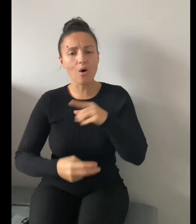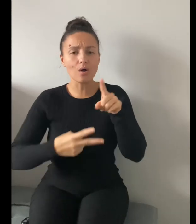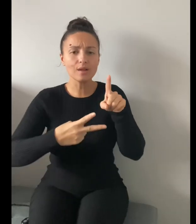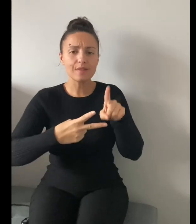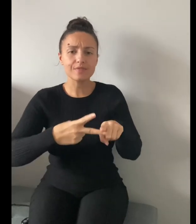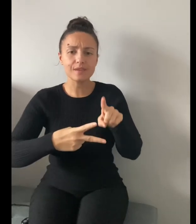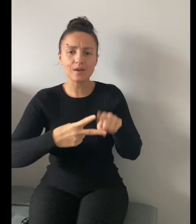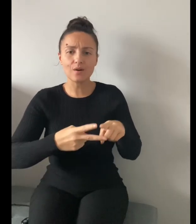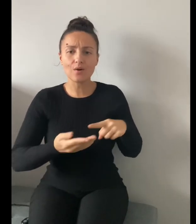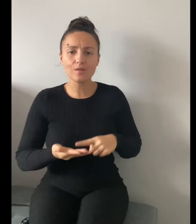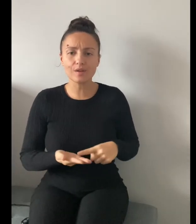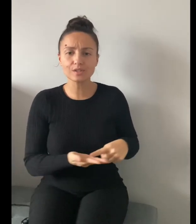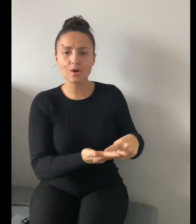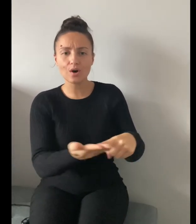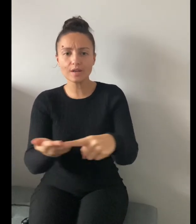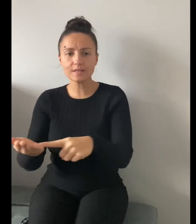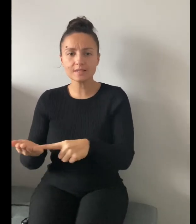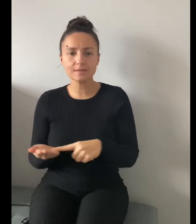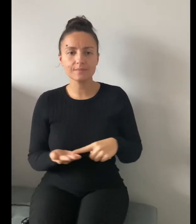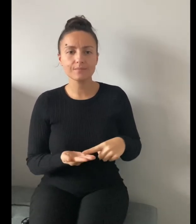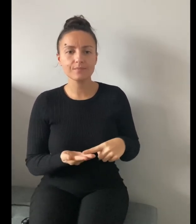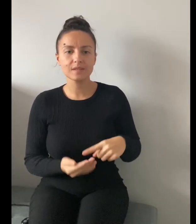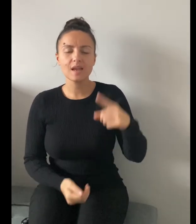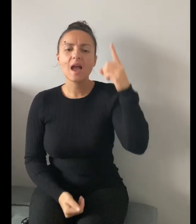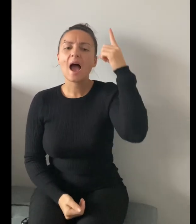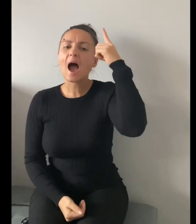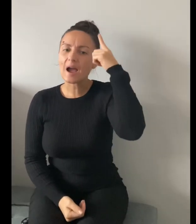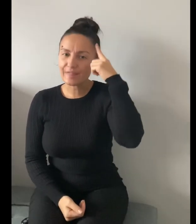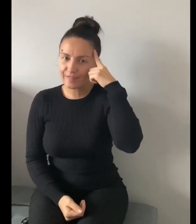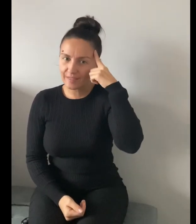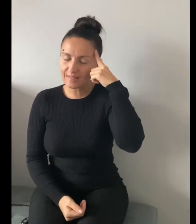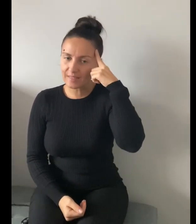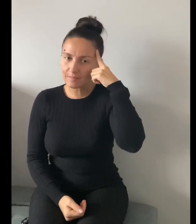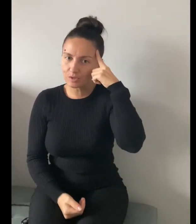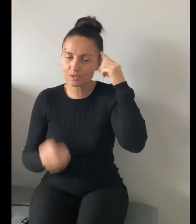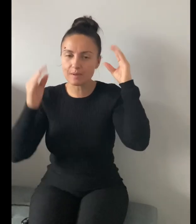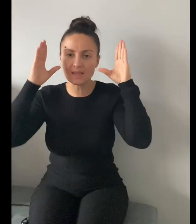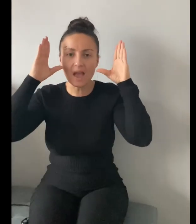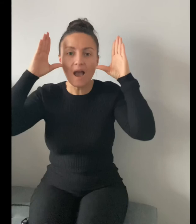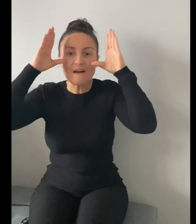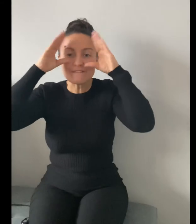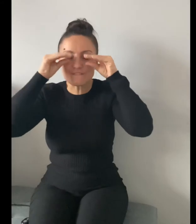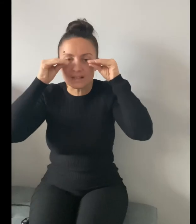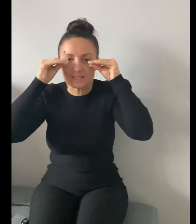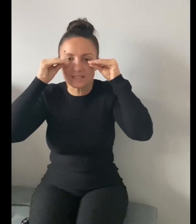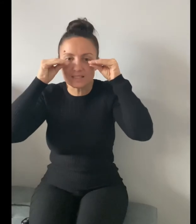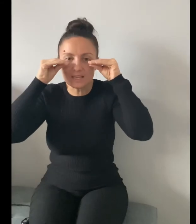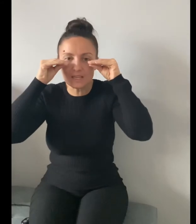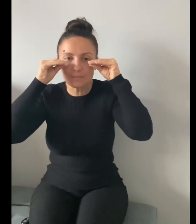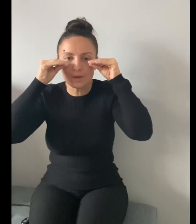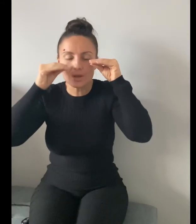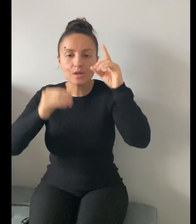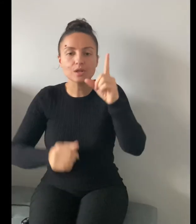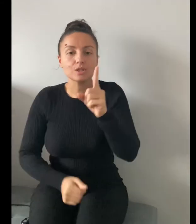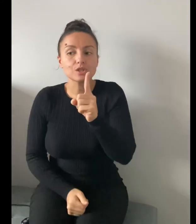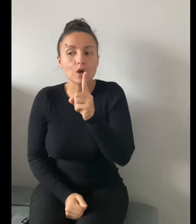the other toys. I think they must be fast asleep. So